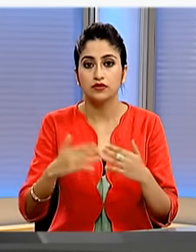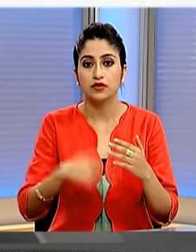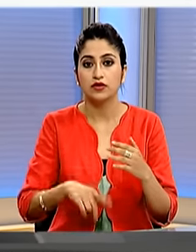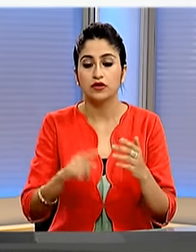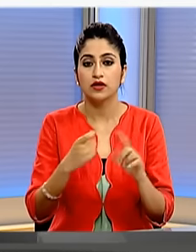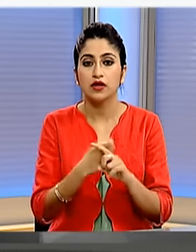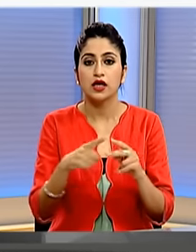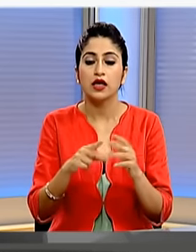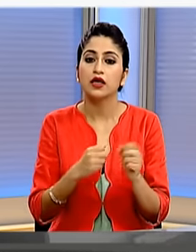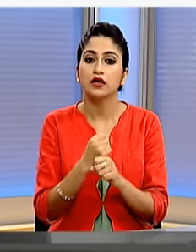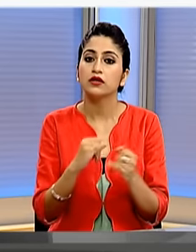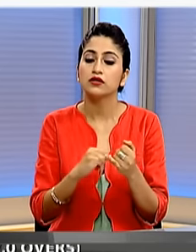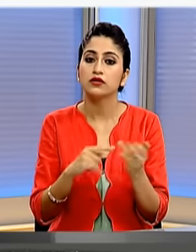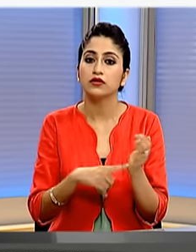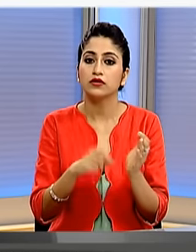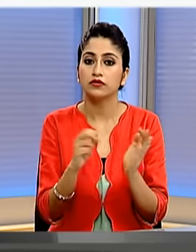Kingston.